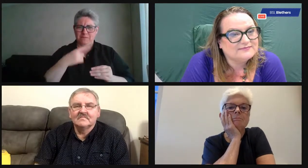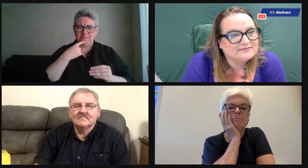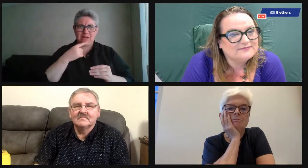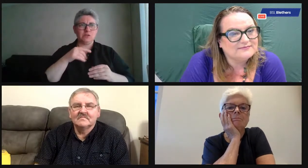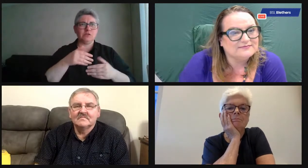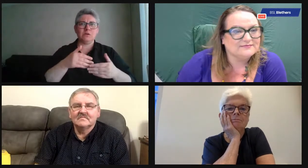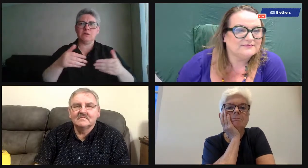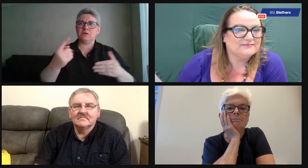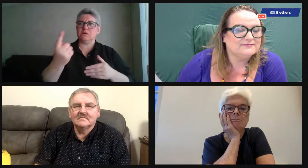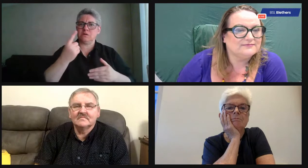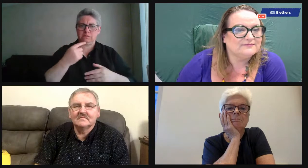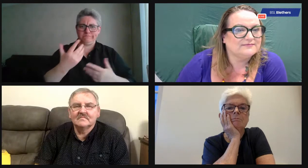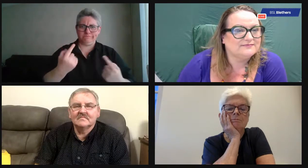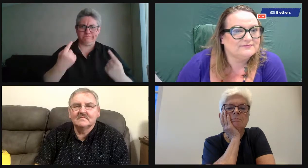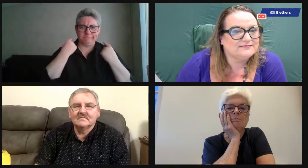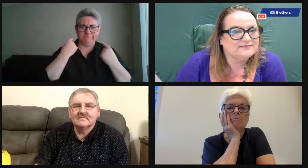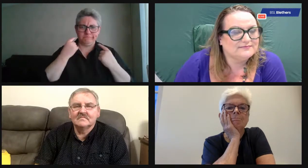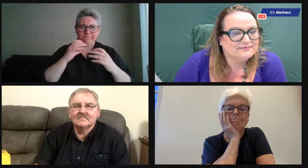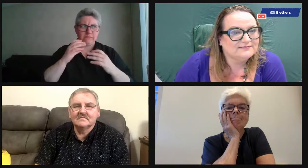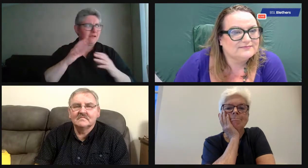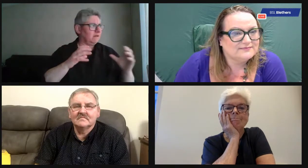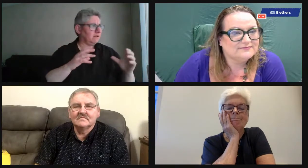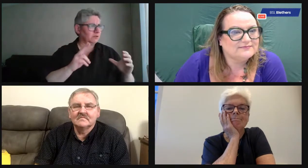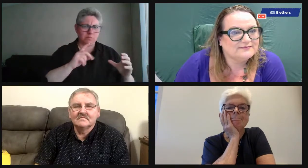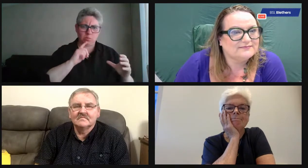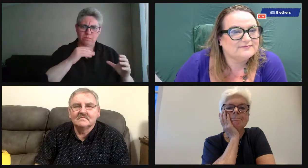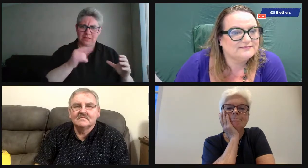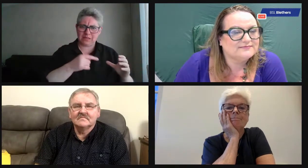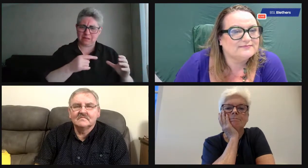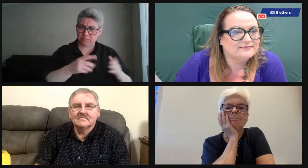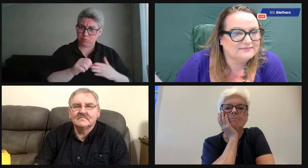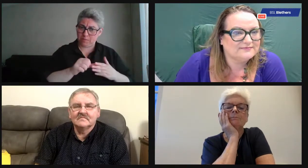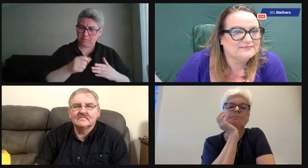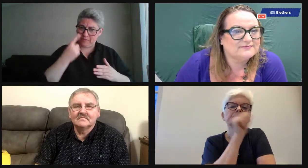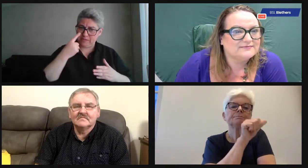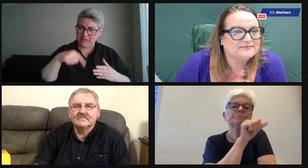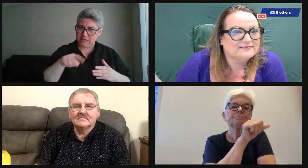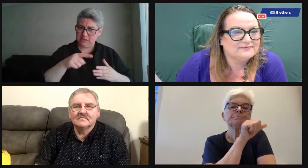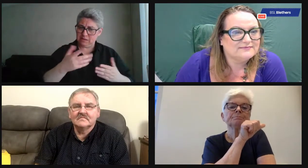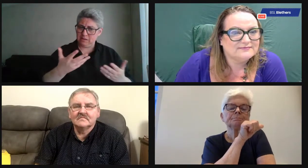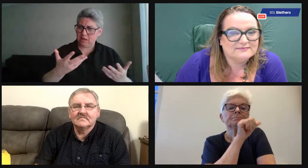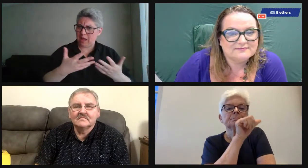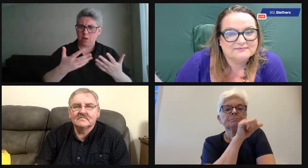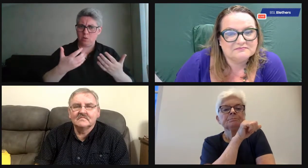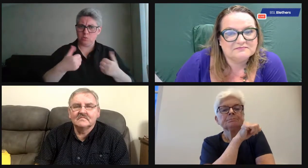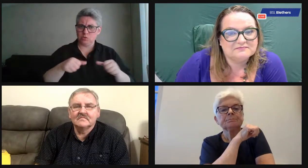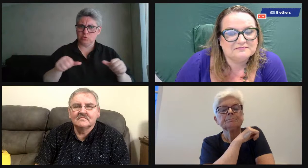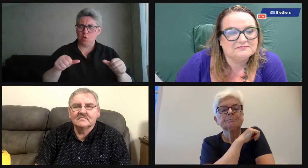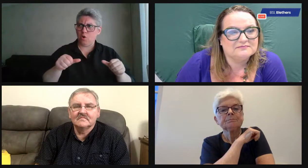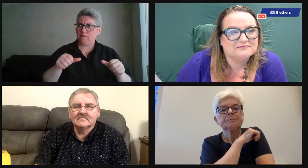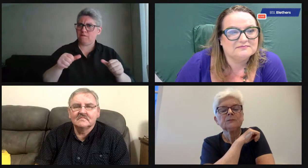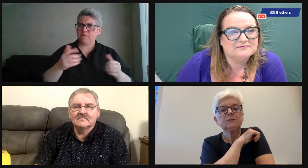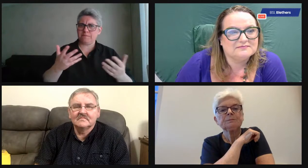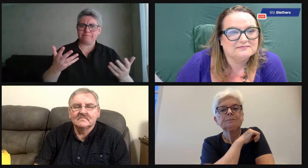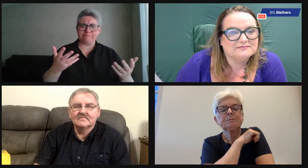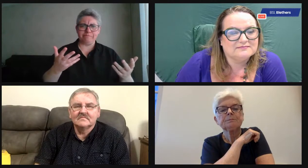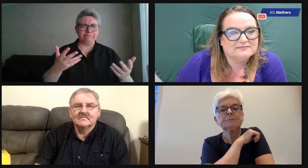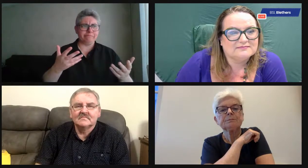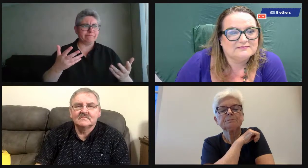community, then there's this issue of communication. And is that a problem? How do you solve that? Are there